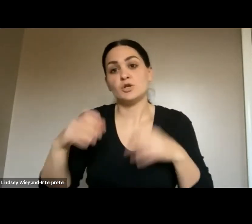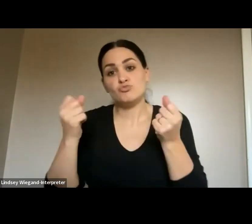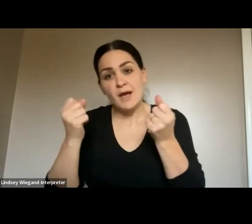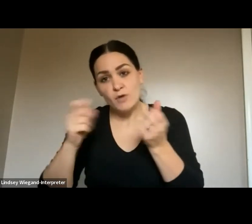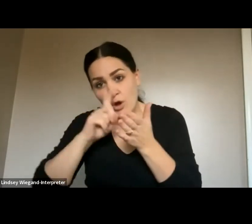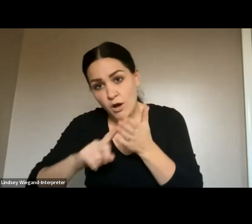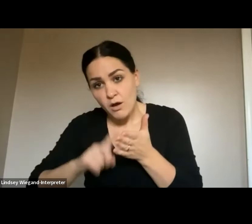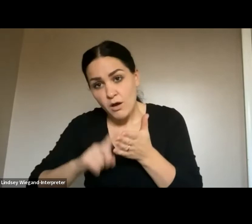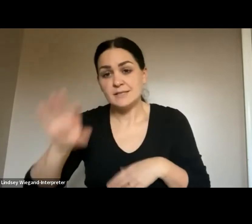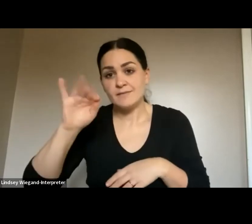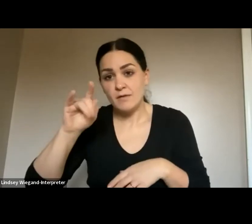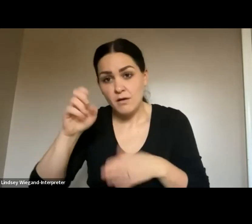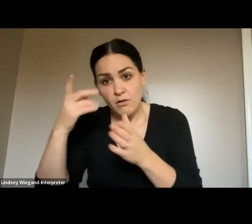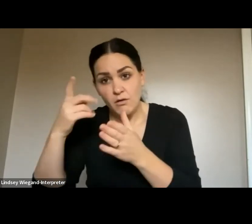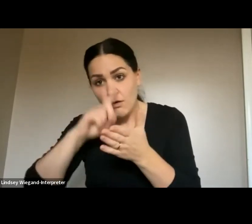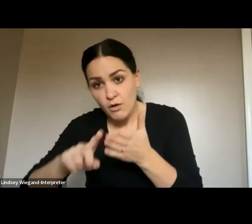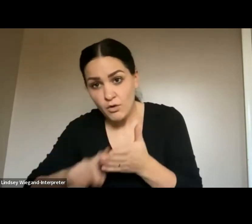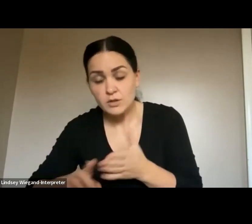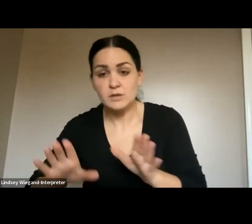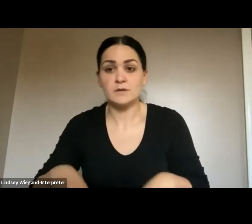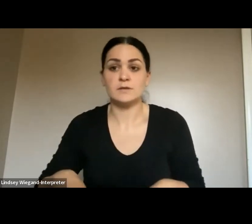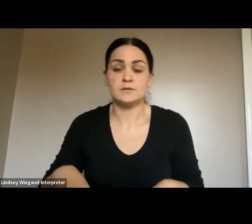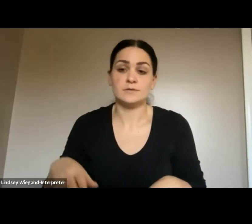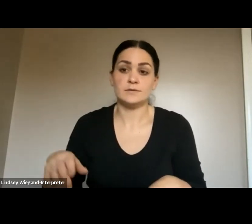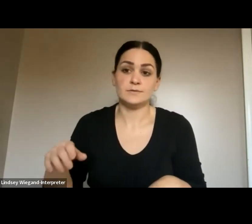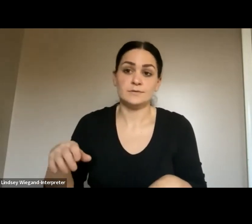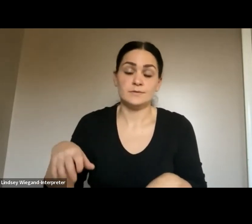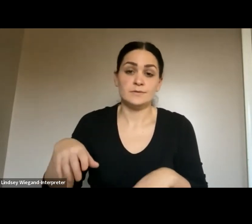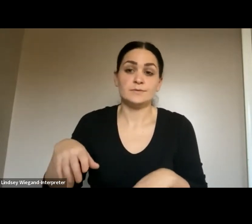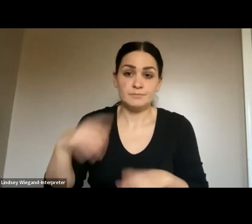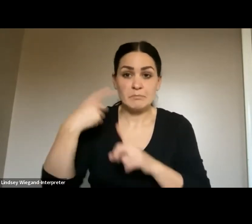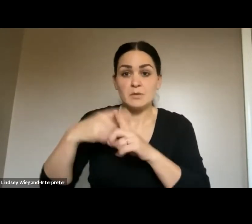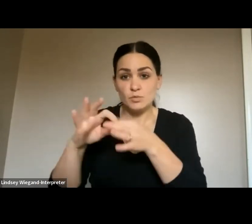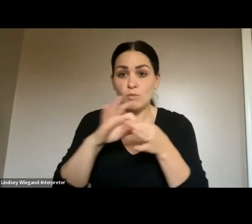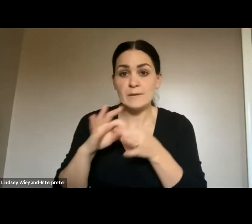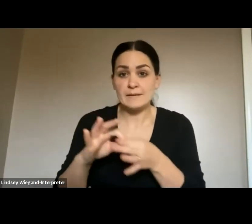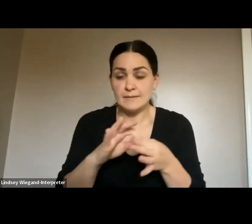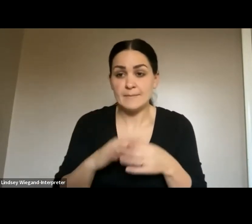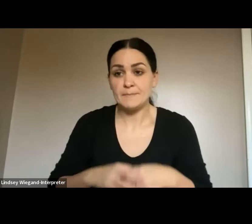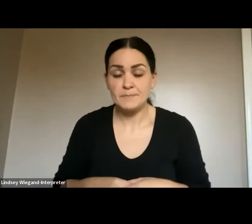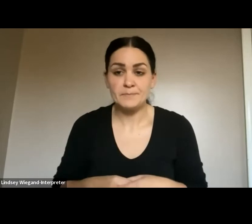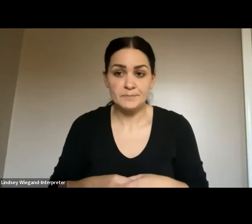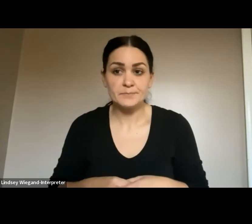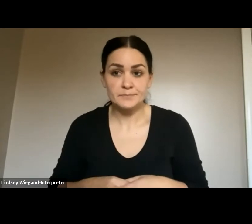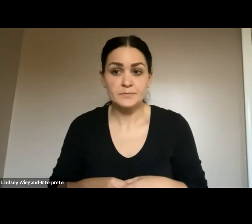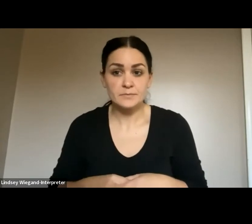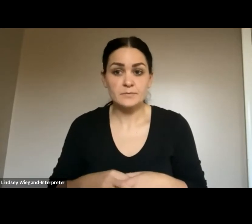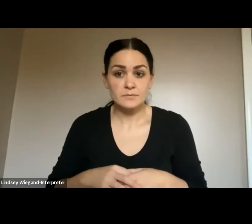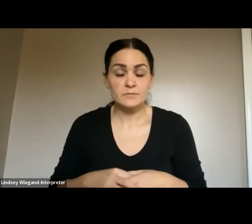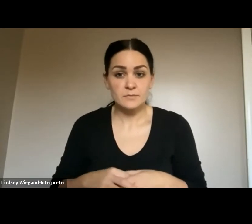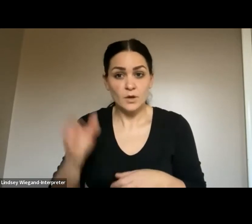pardon me, and, and we'll also be doing